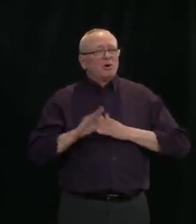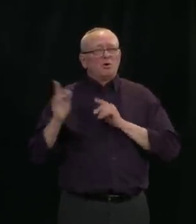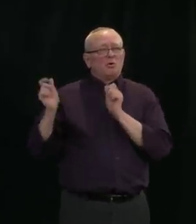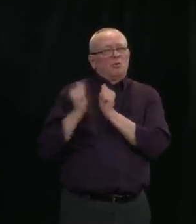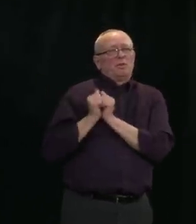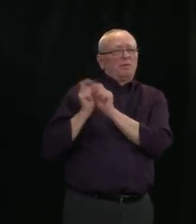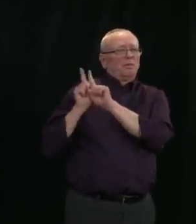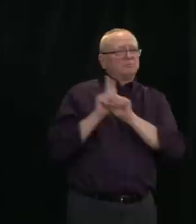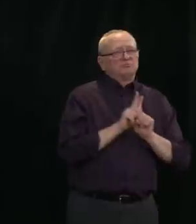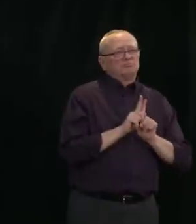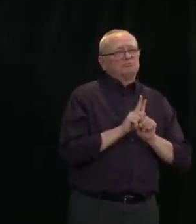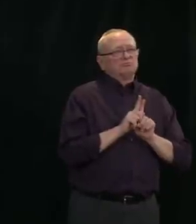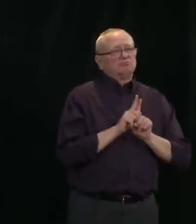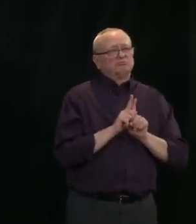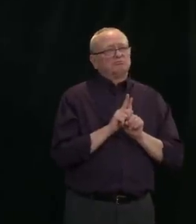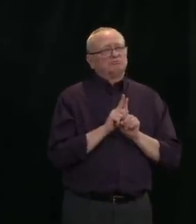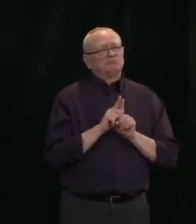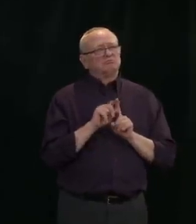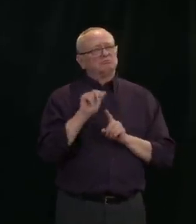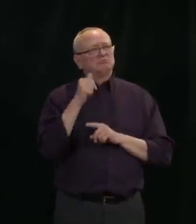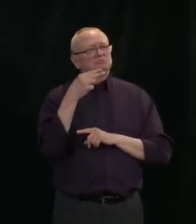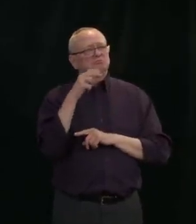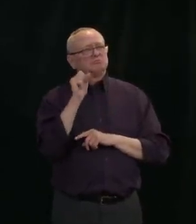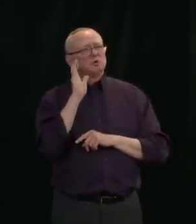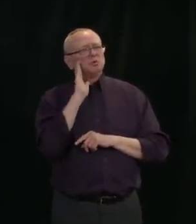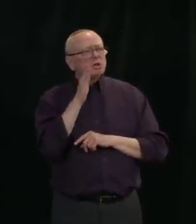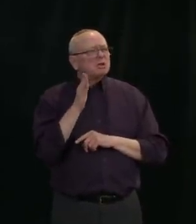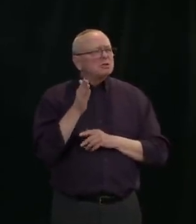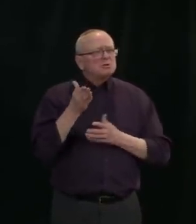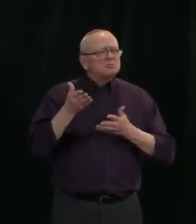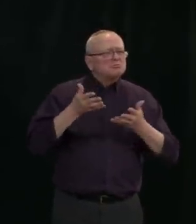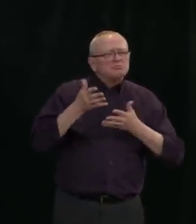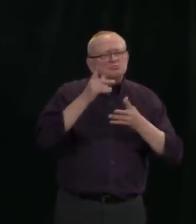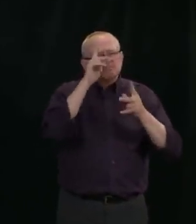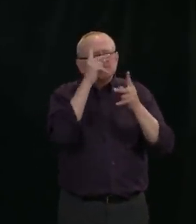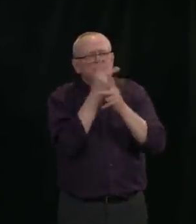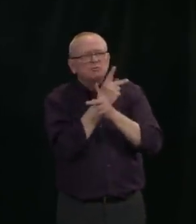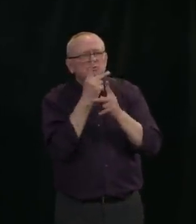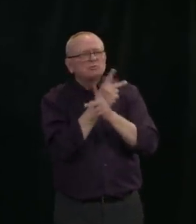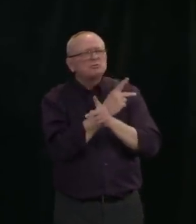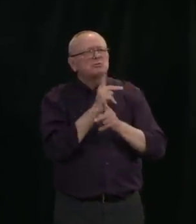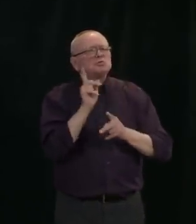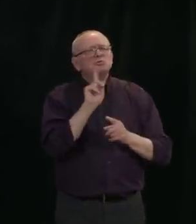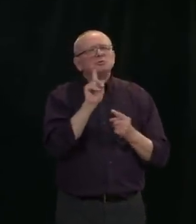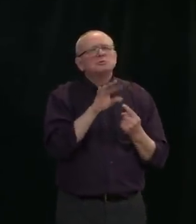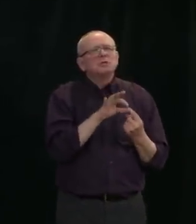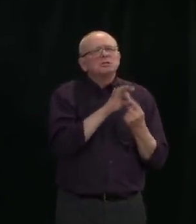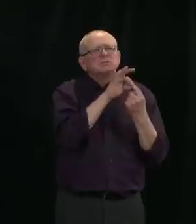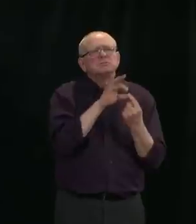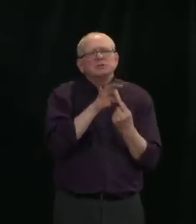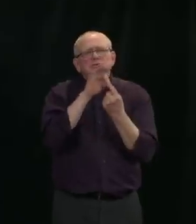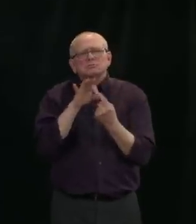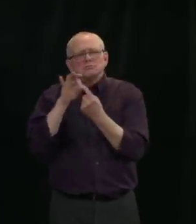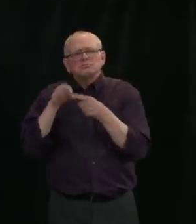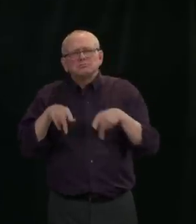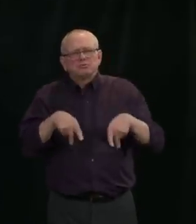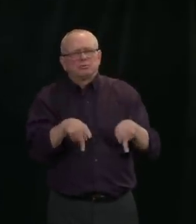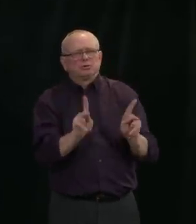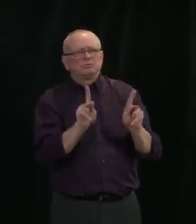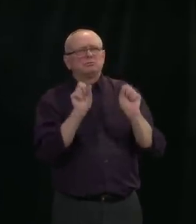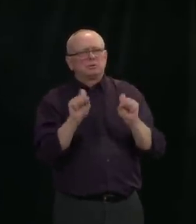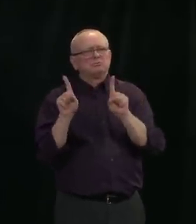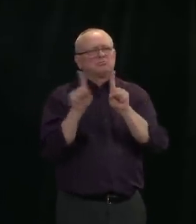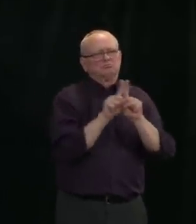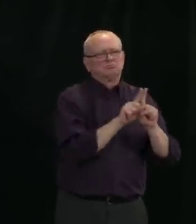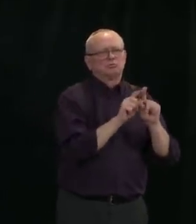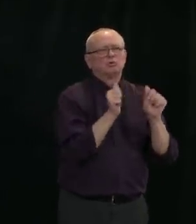with Alberta Health Services to get details on the exact exceptions, seeing nods. So we'll make sure that that's clear. With